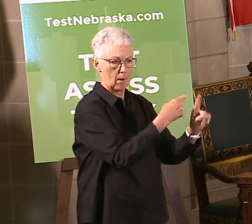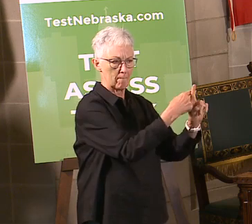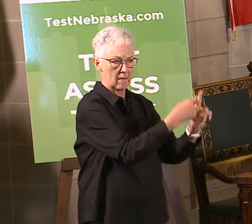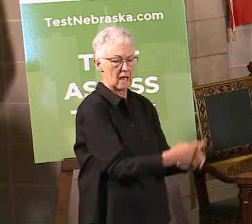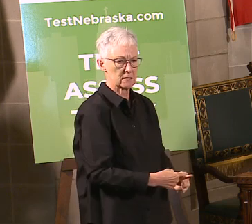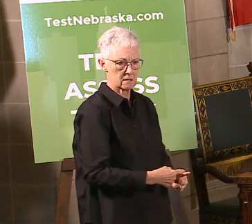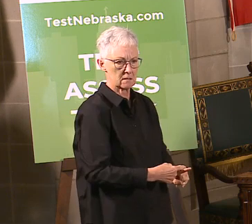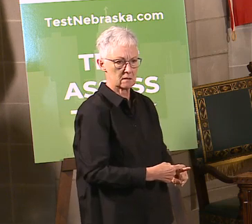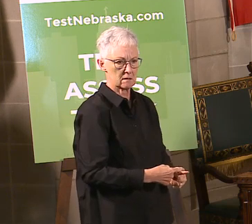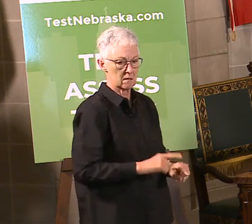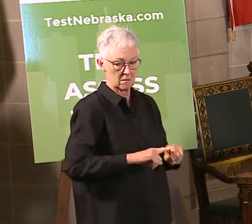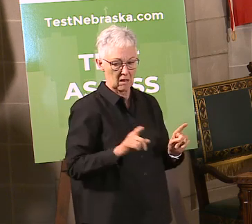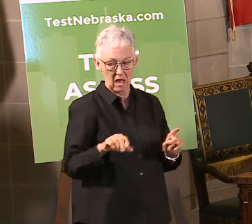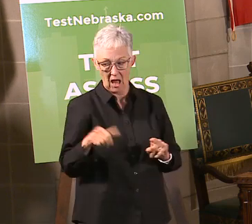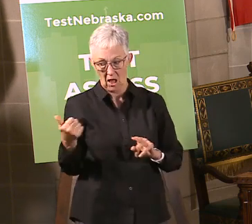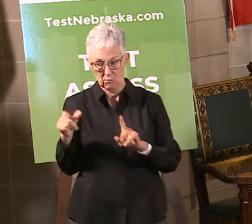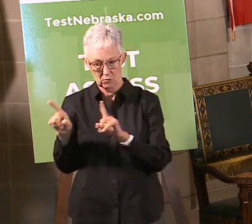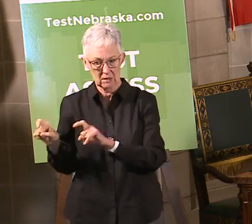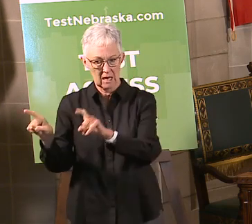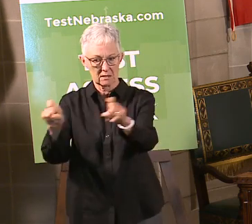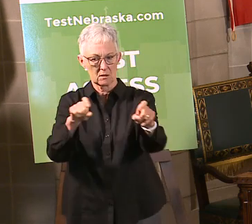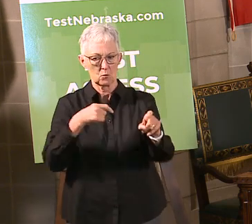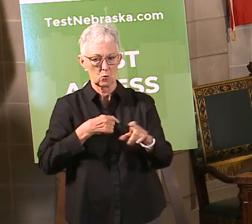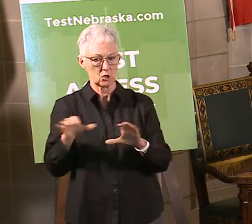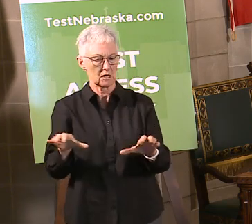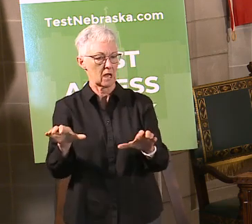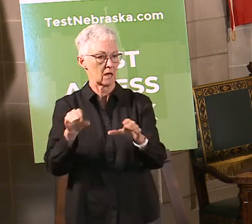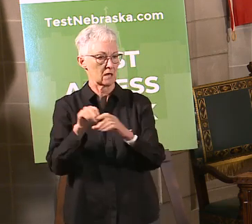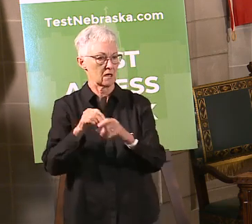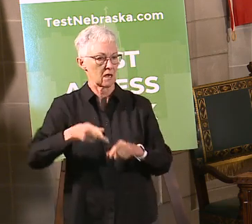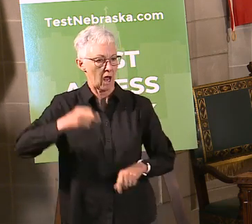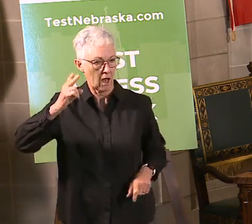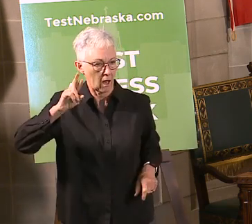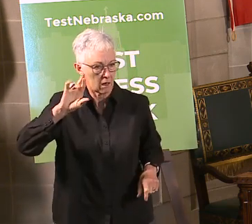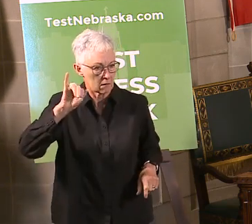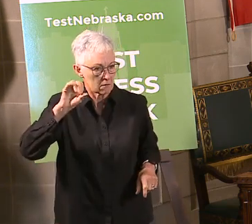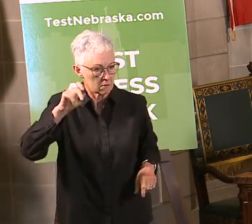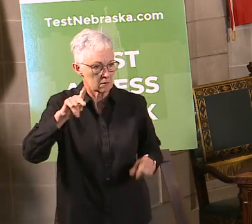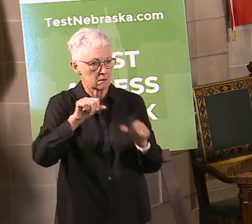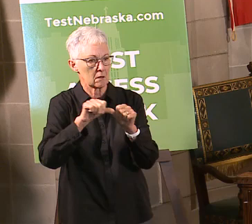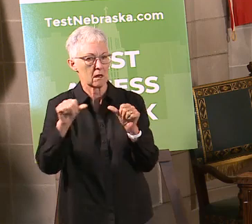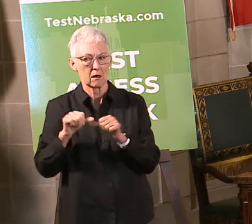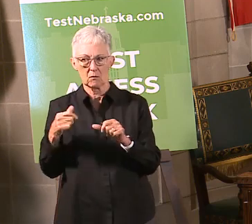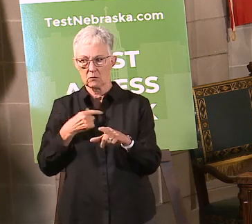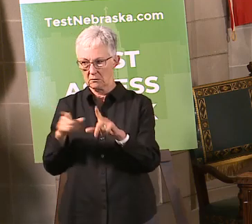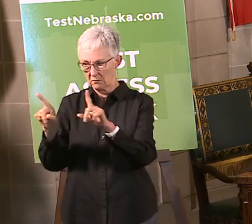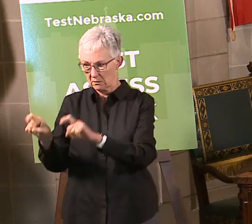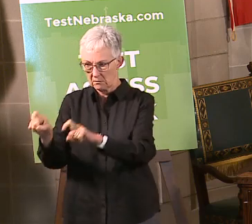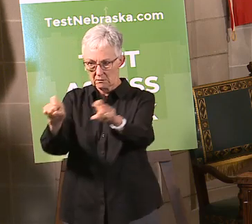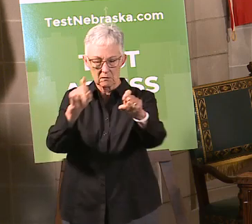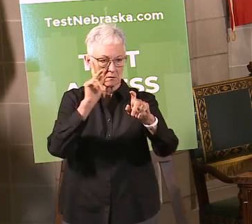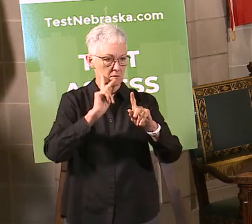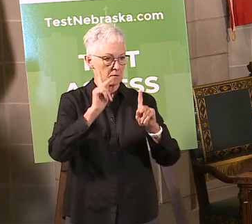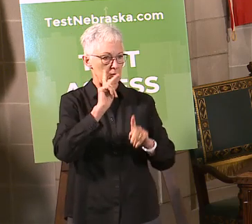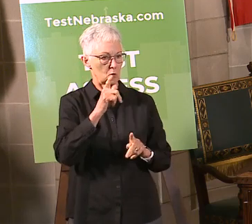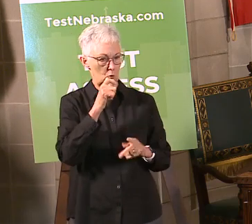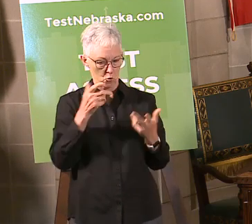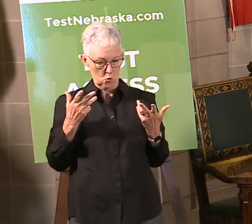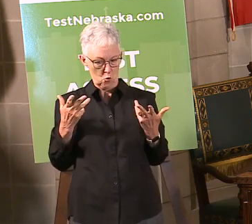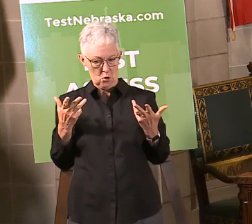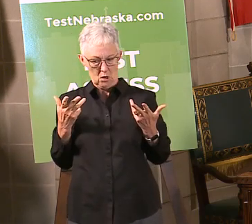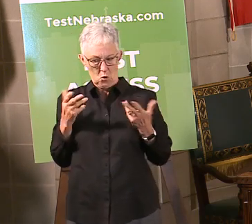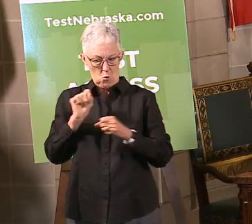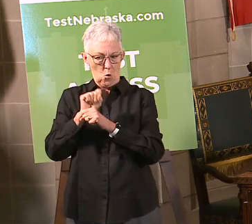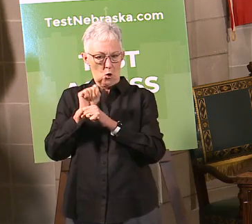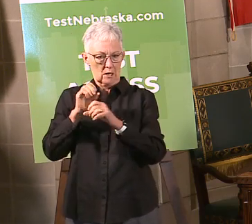testing in high-risk areas where we have hotspots. Generally, people are symptomatic. So we're testing people who are more likely to